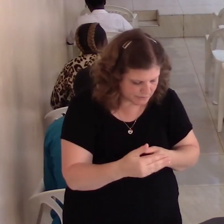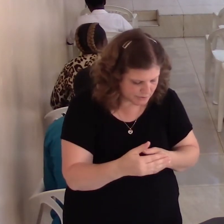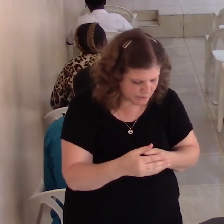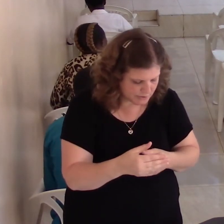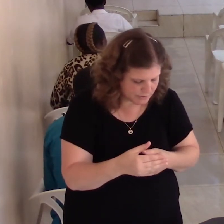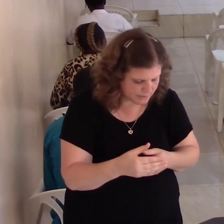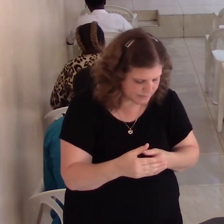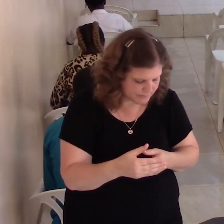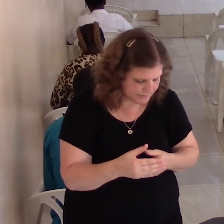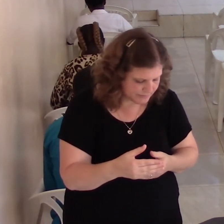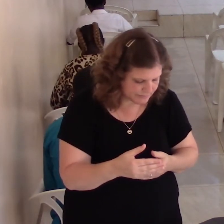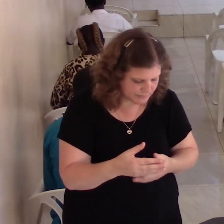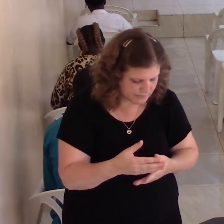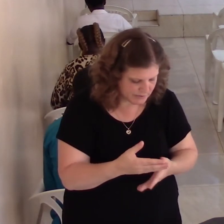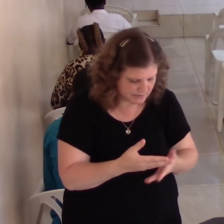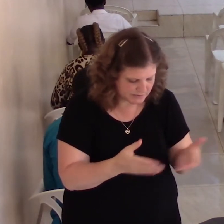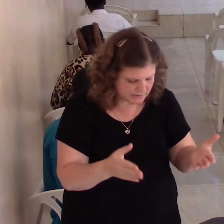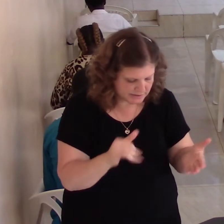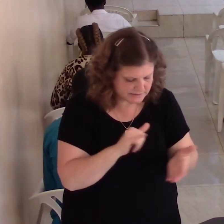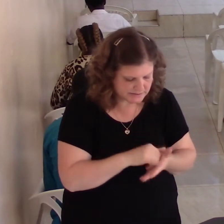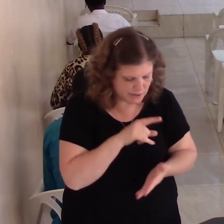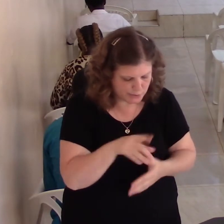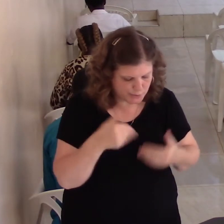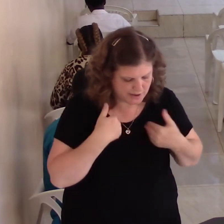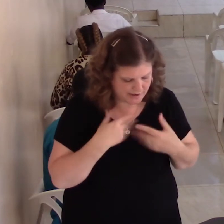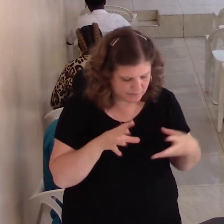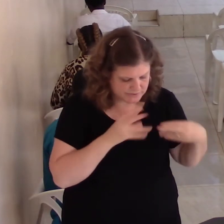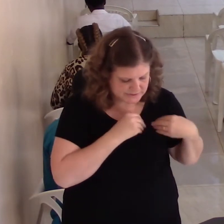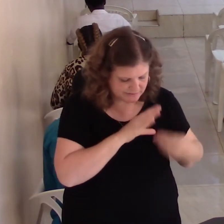weary, and what? Ye, weary, and Ye,